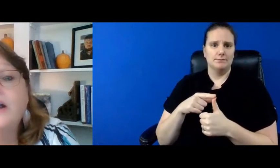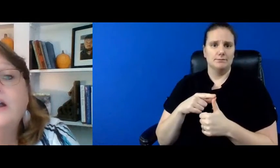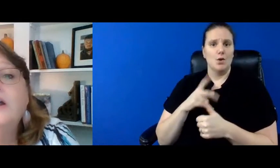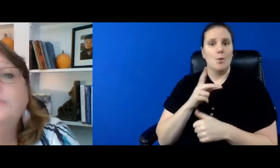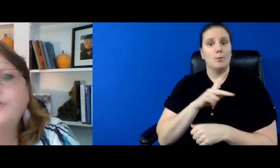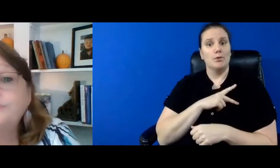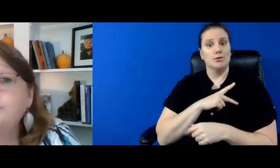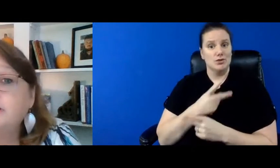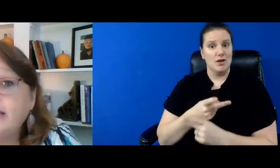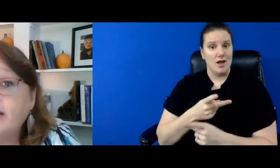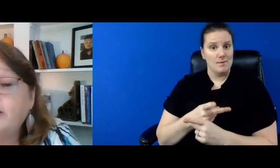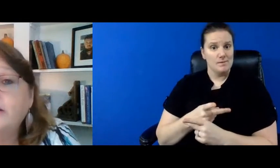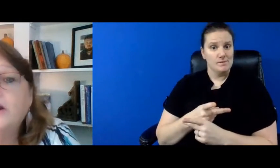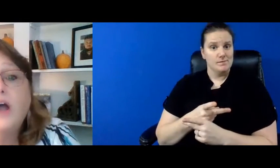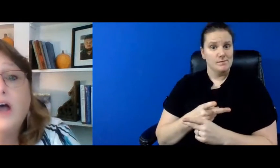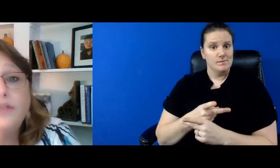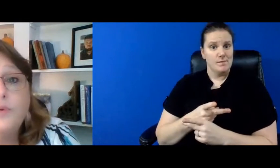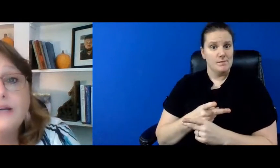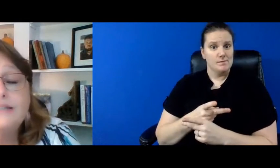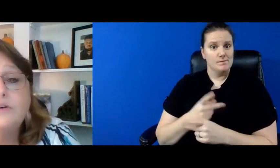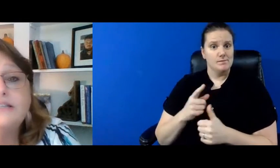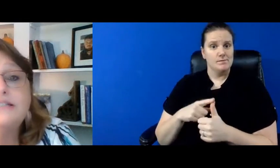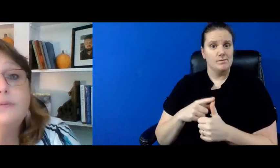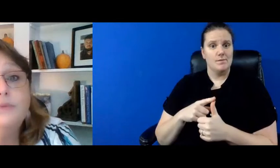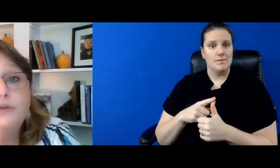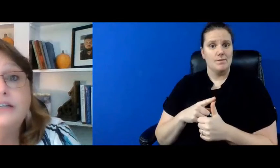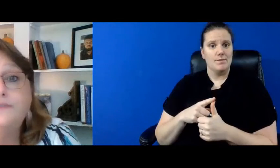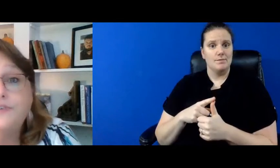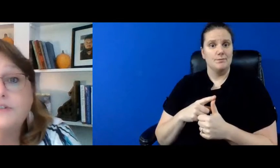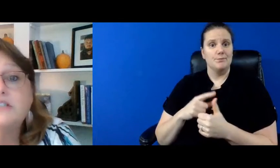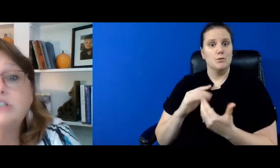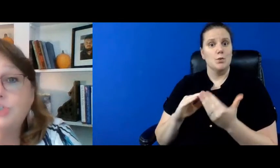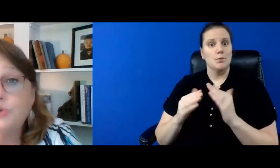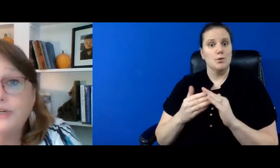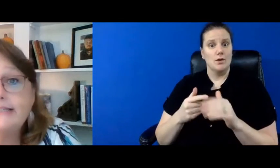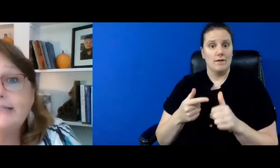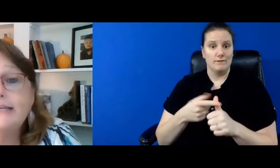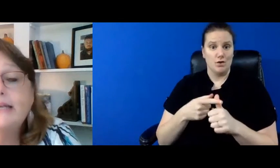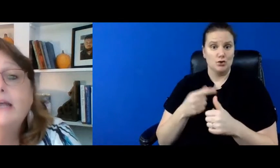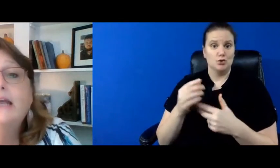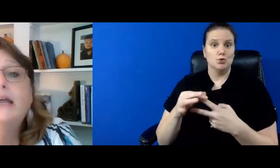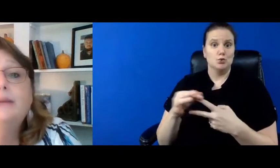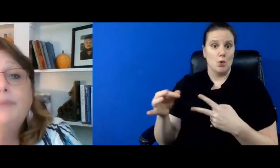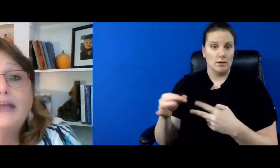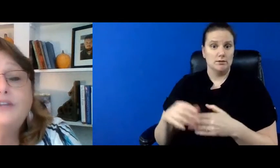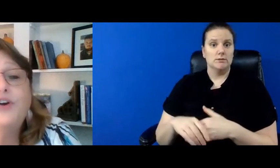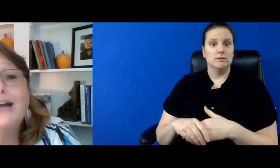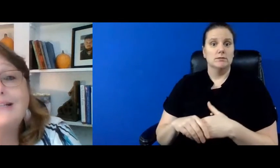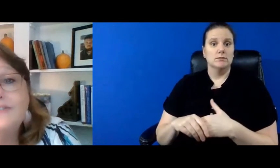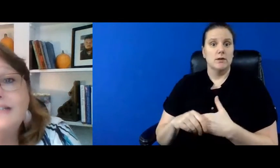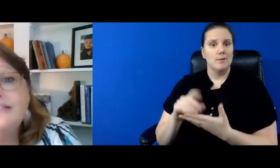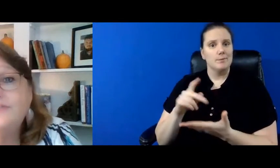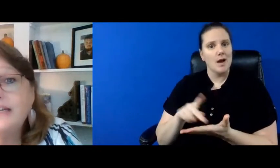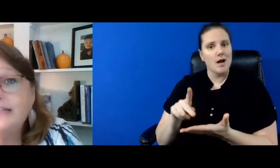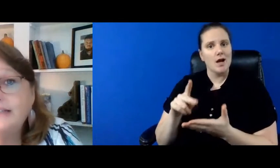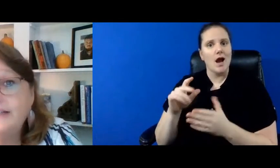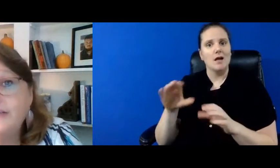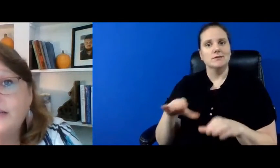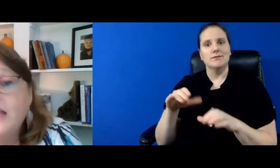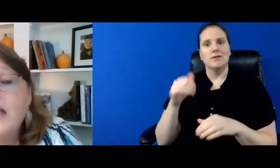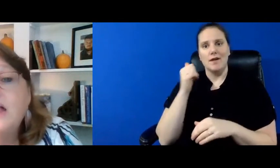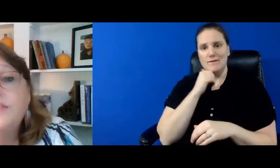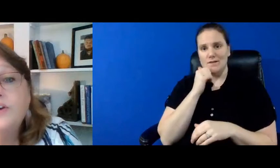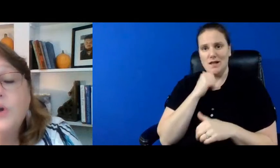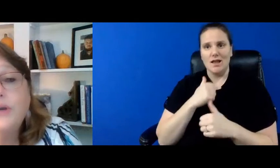care personal care otherwise known as community first choice pays for activities of daily